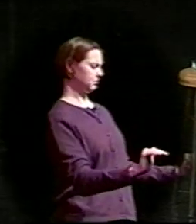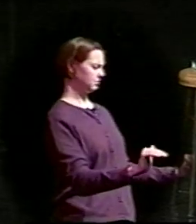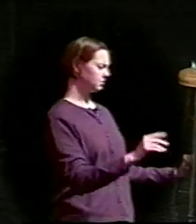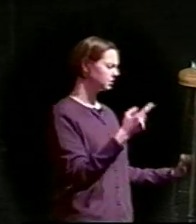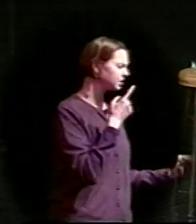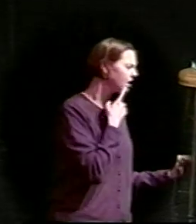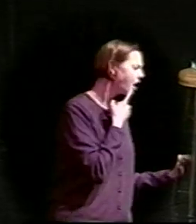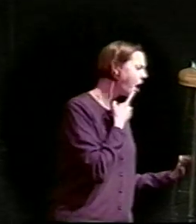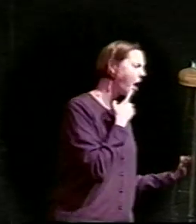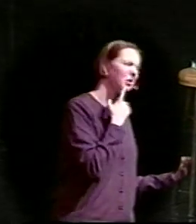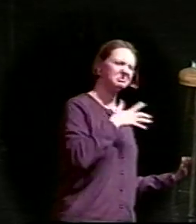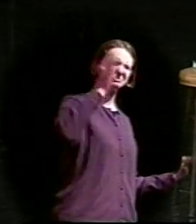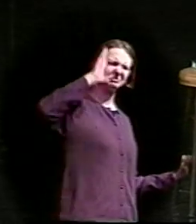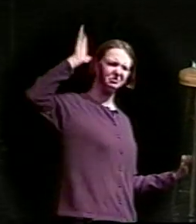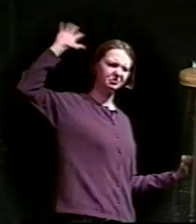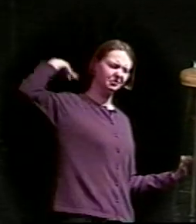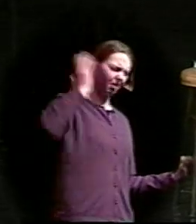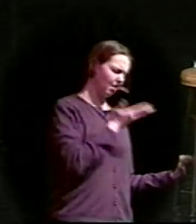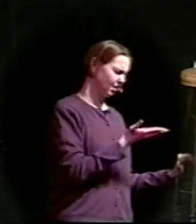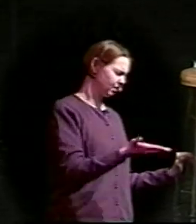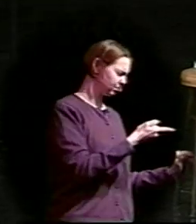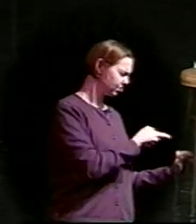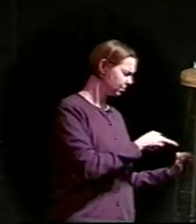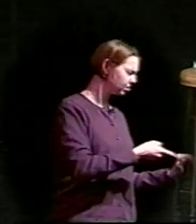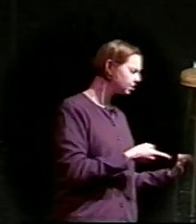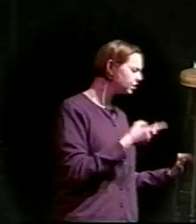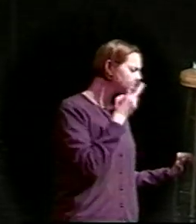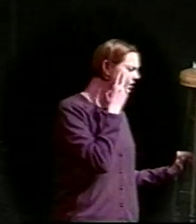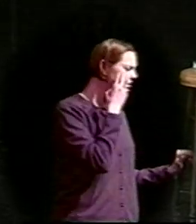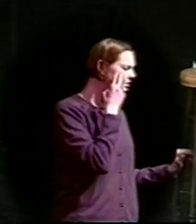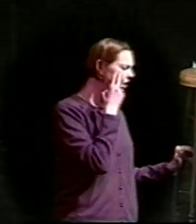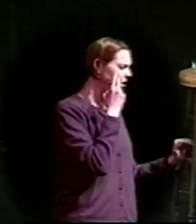old stuff. But way down on the next to the bottom shelf,